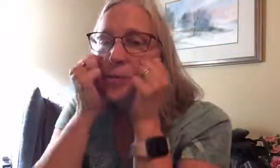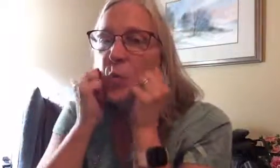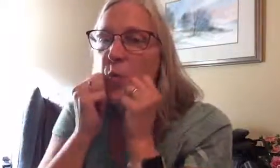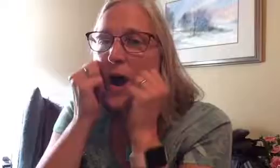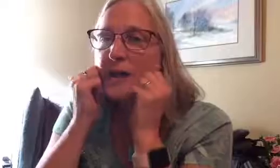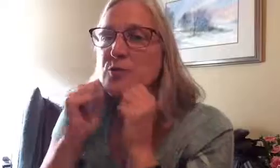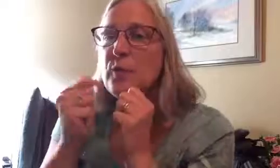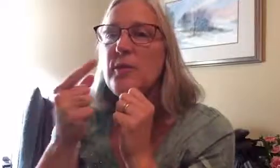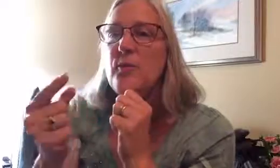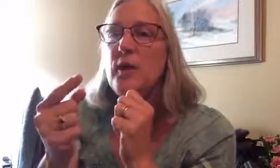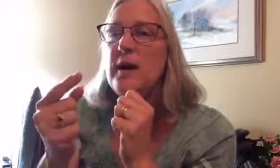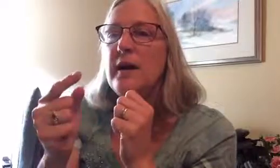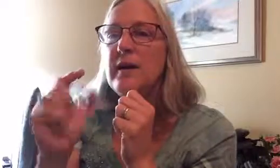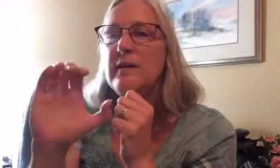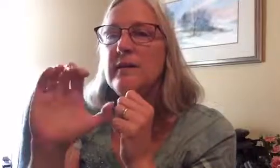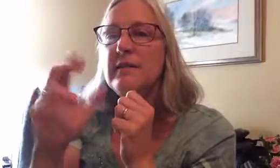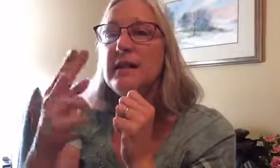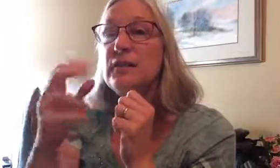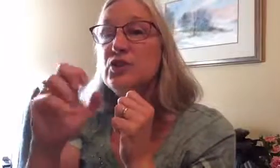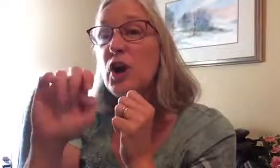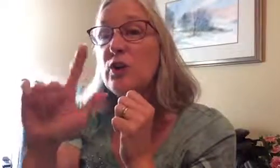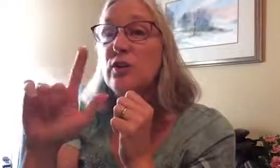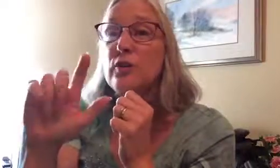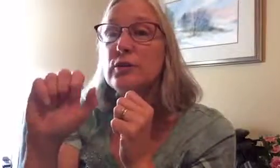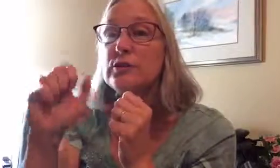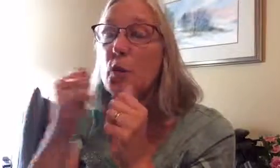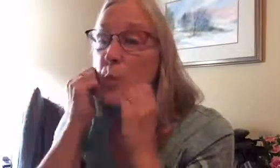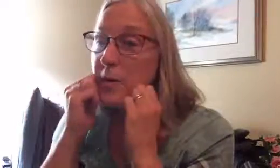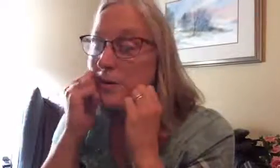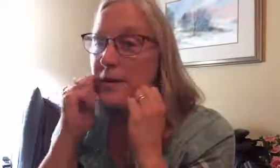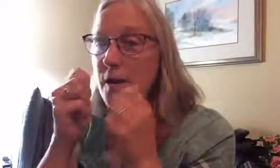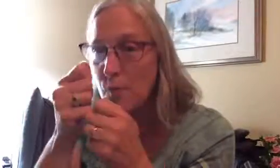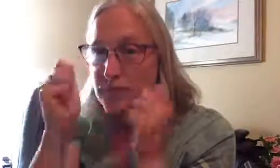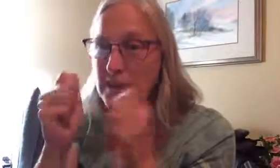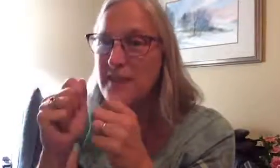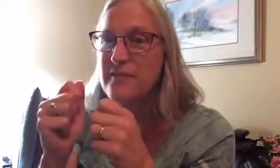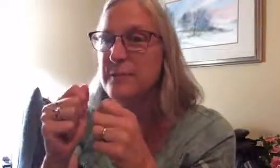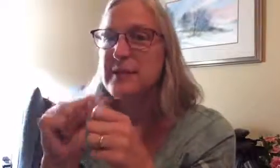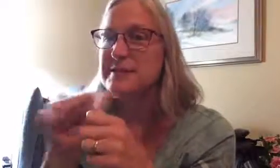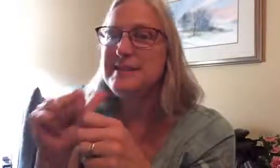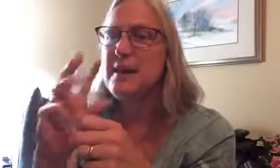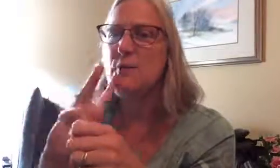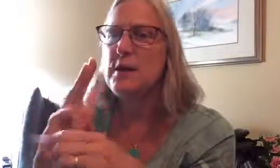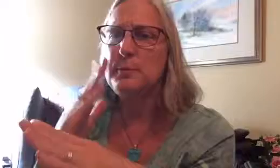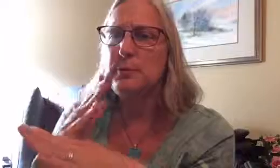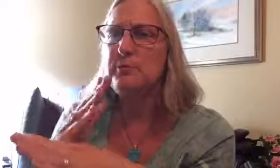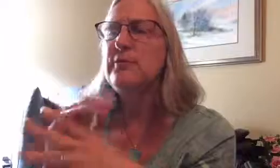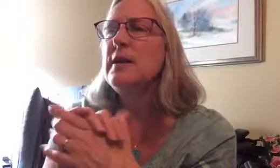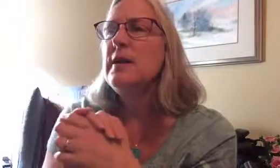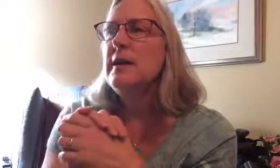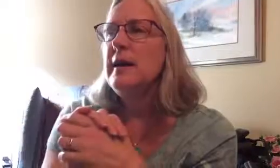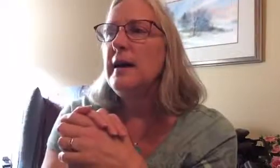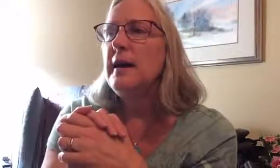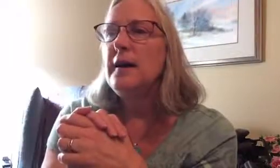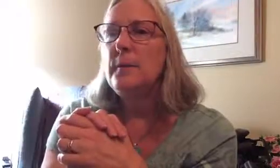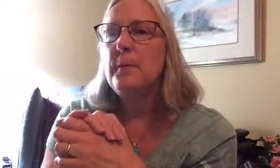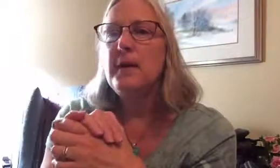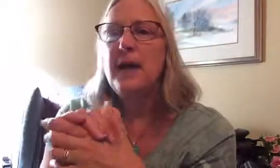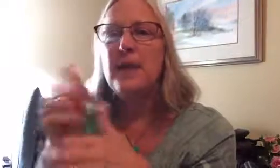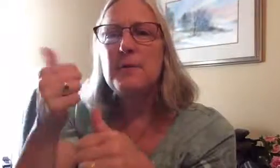wash with like the charcoal soap and wash it off because it's not waterproof, I